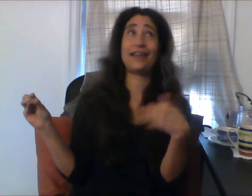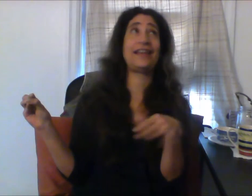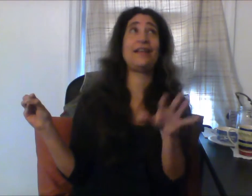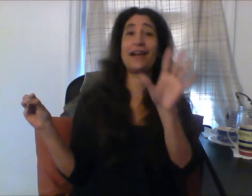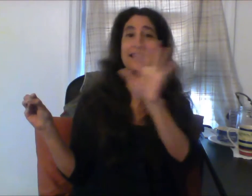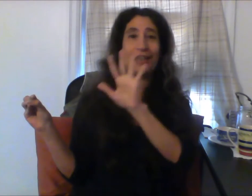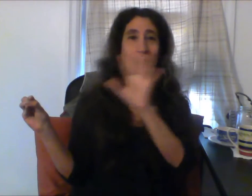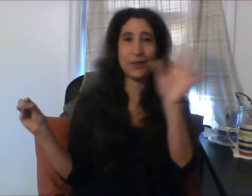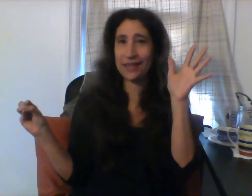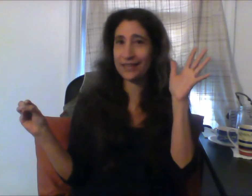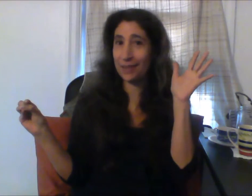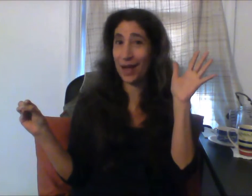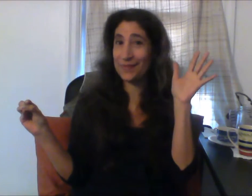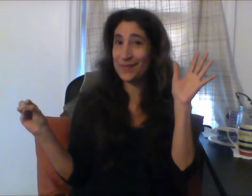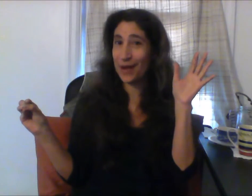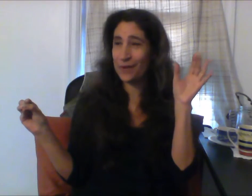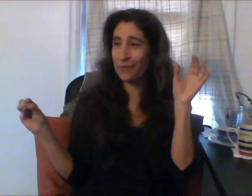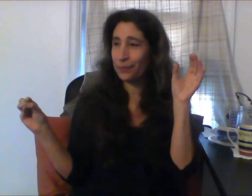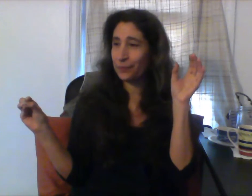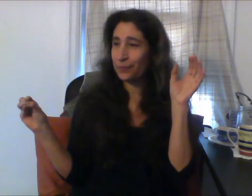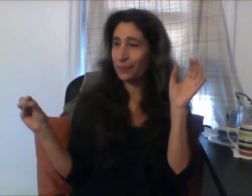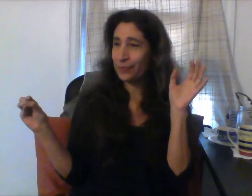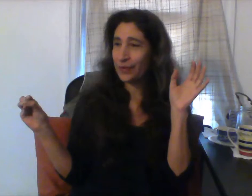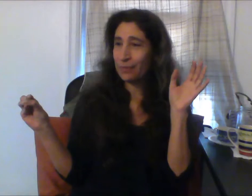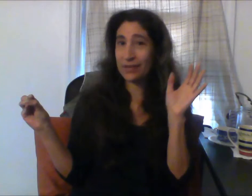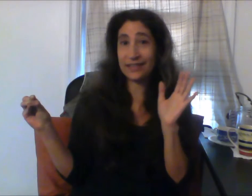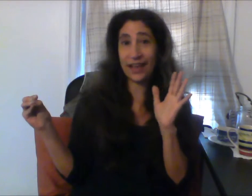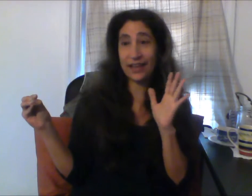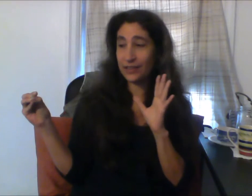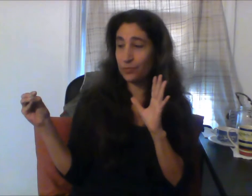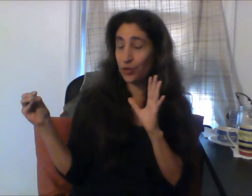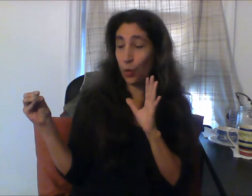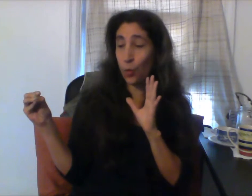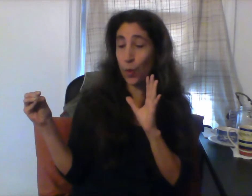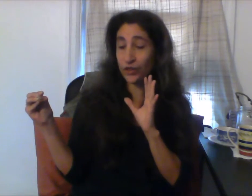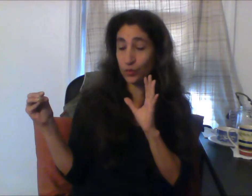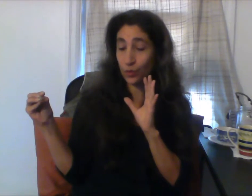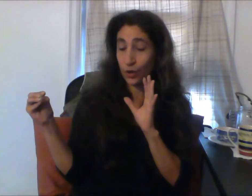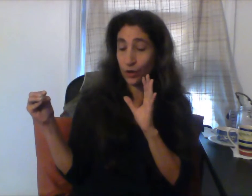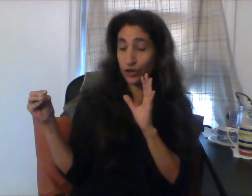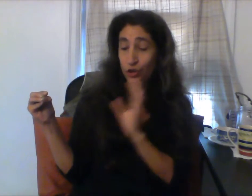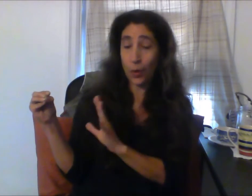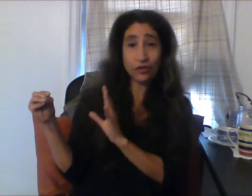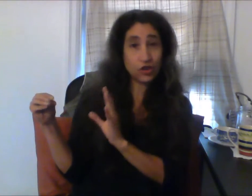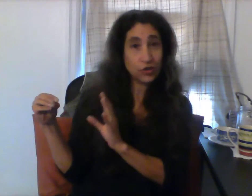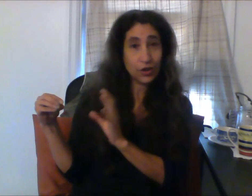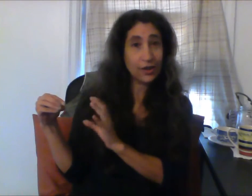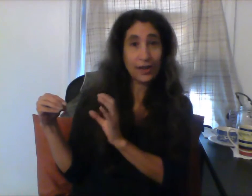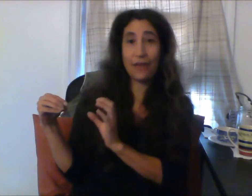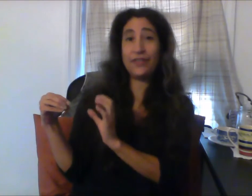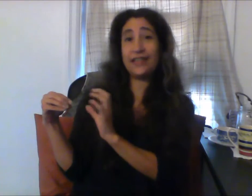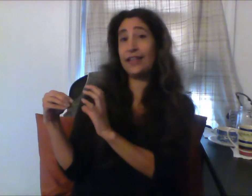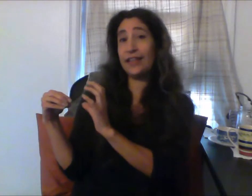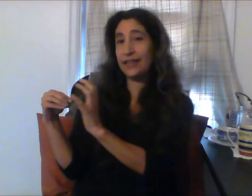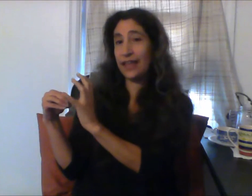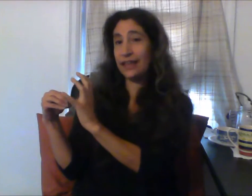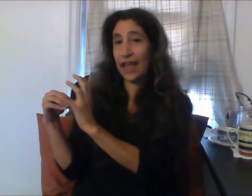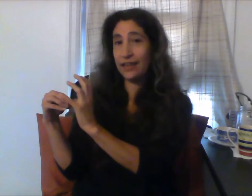I'm not gonna say we, because I'm not one of them, but society so wants to squelch everything that that